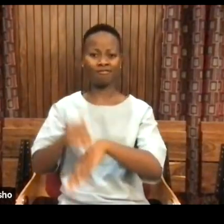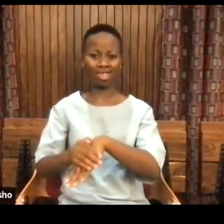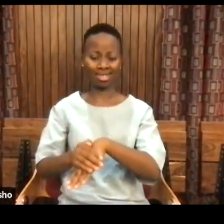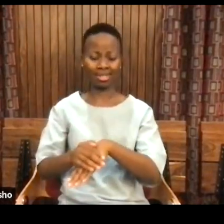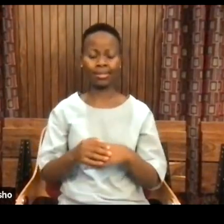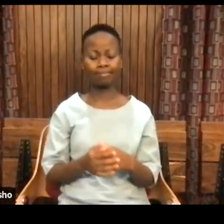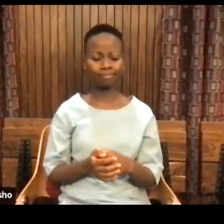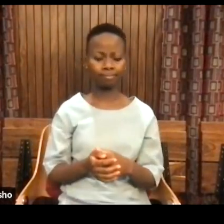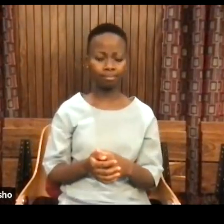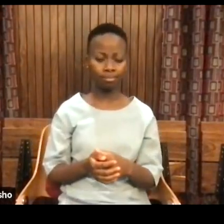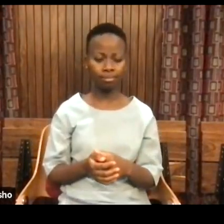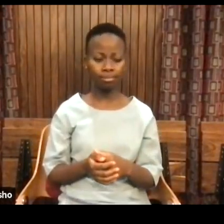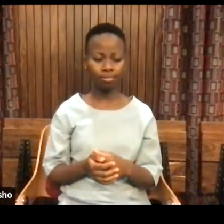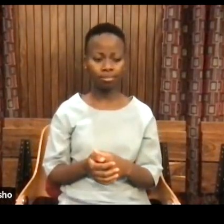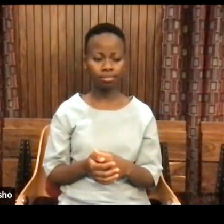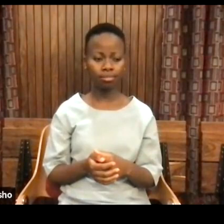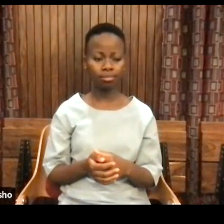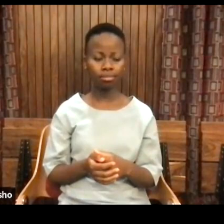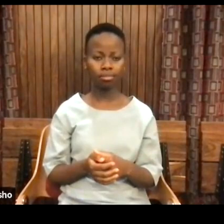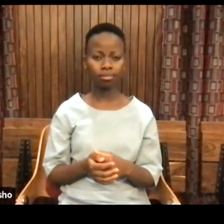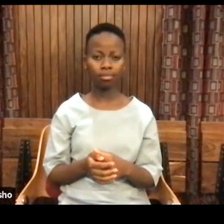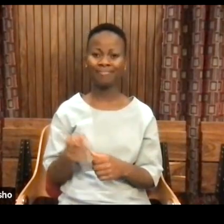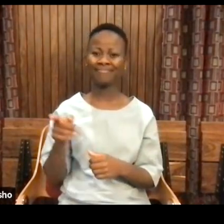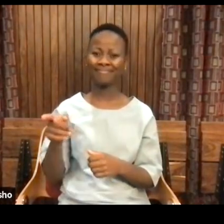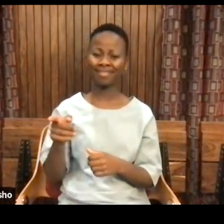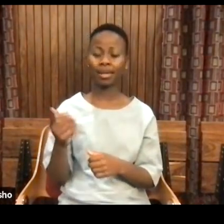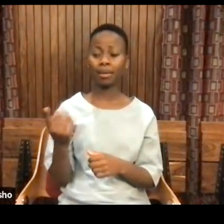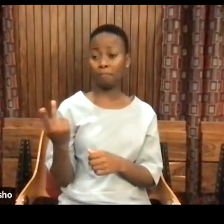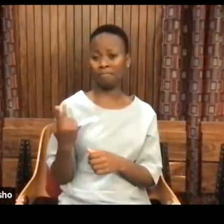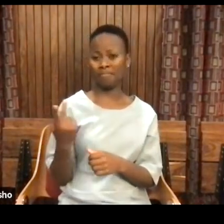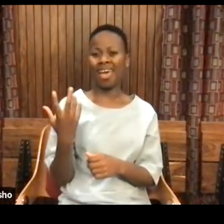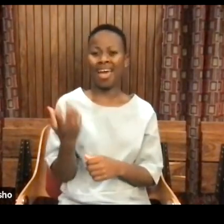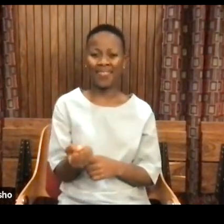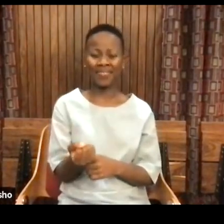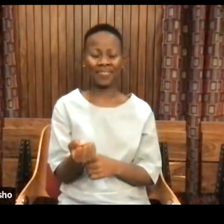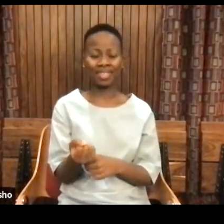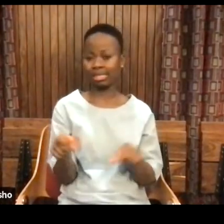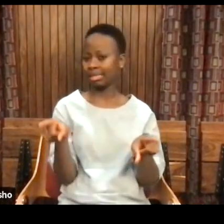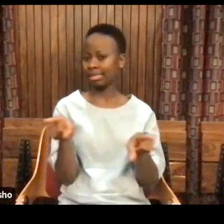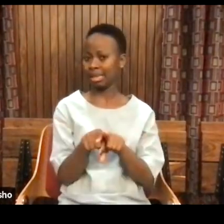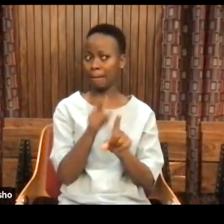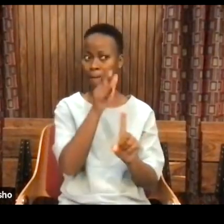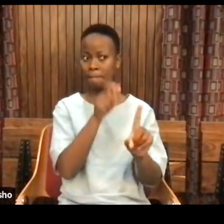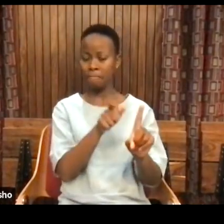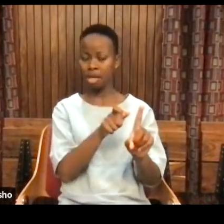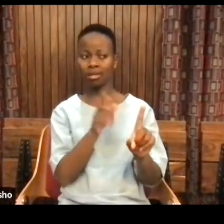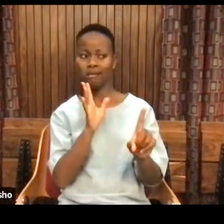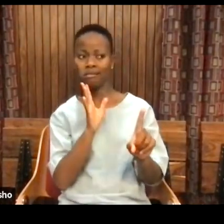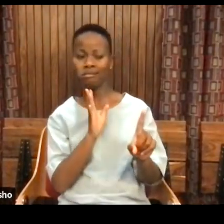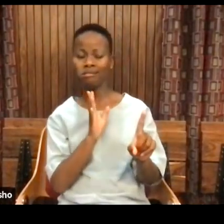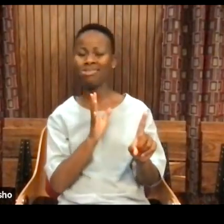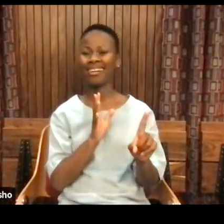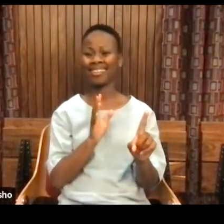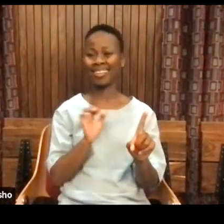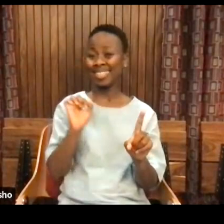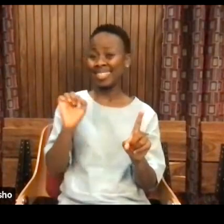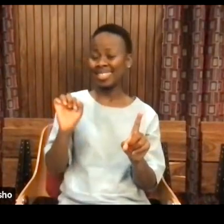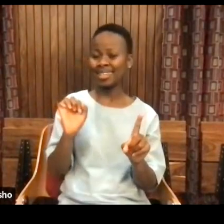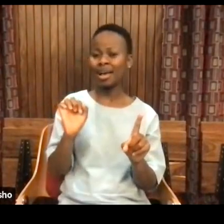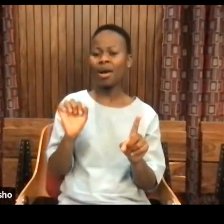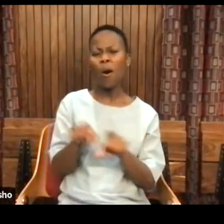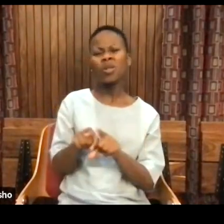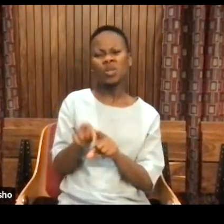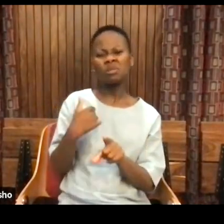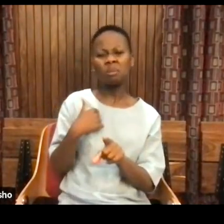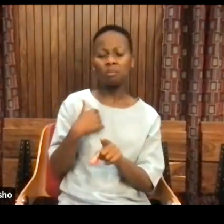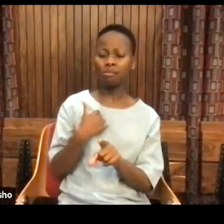Eusebius and I had what he called a mutual man crush. And I would be on his radio program. But